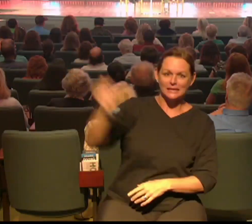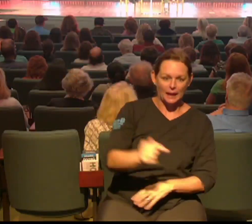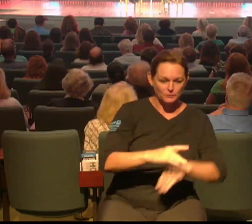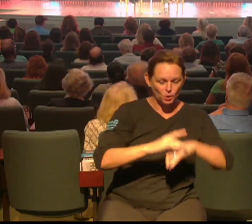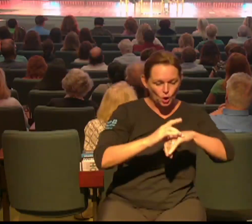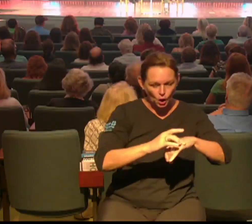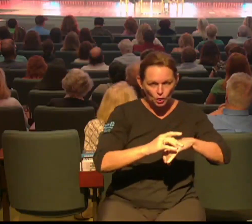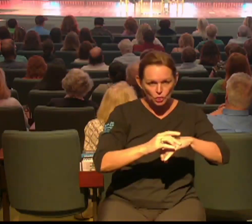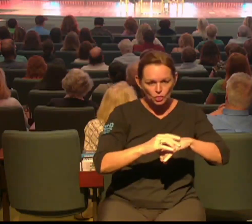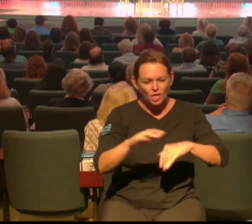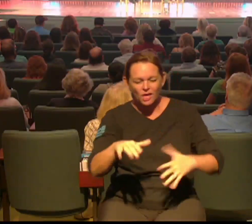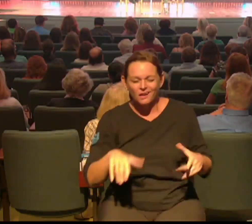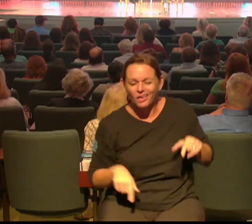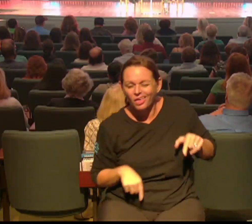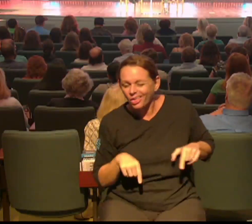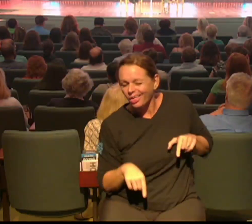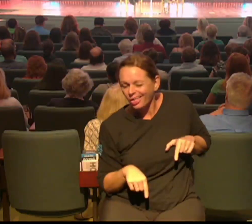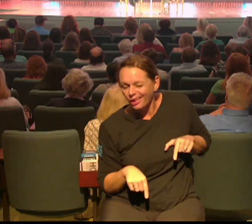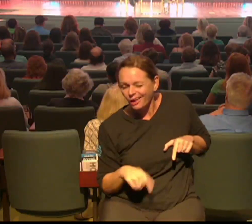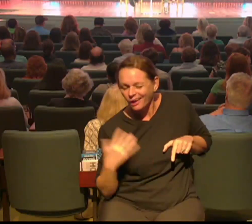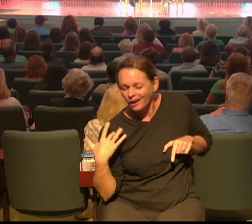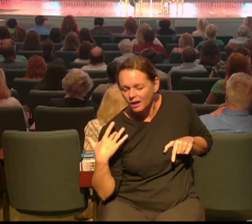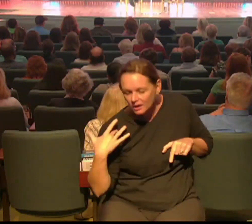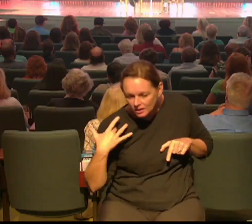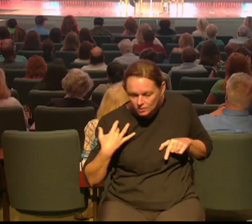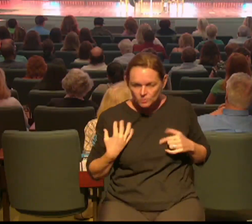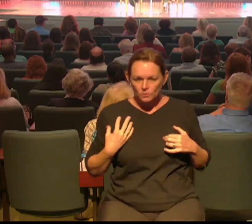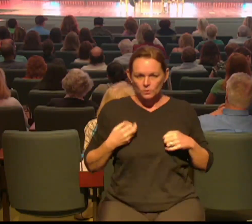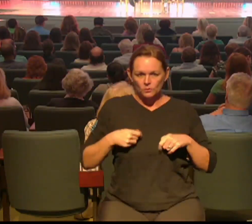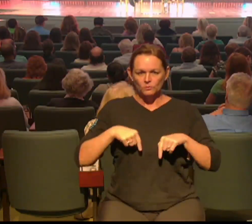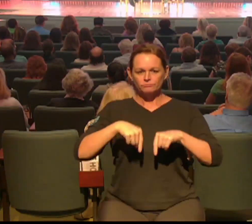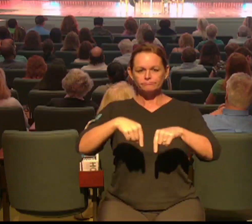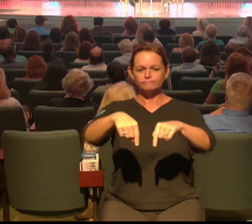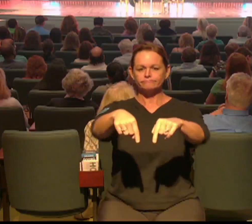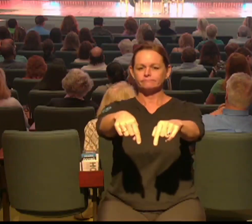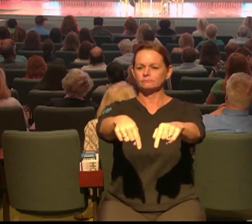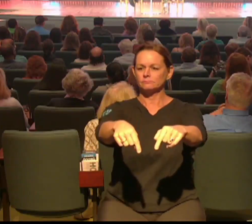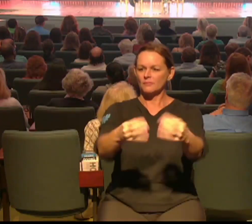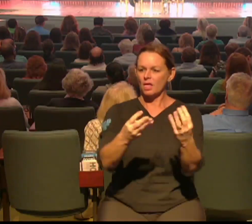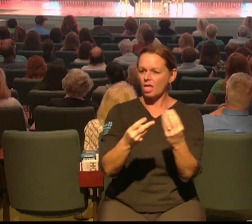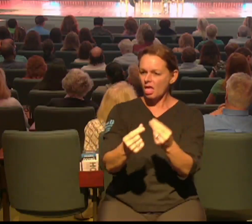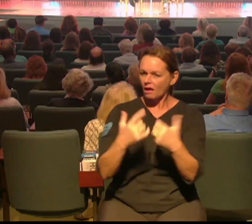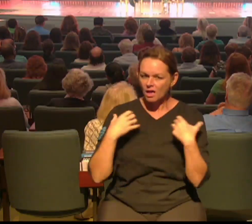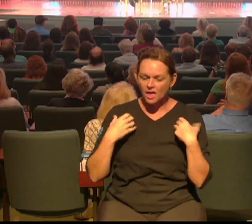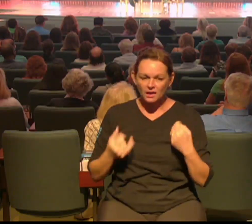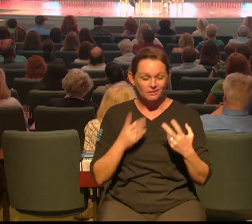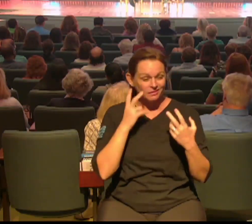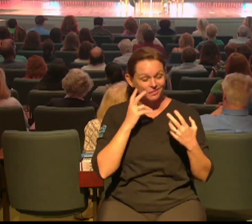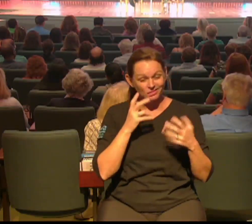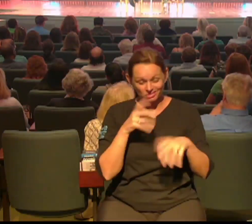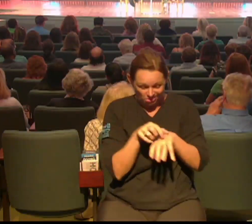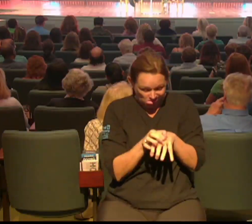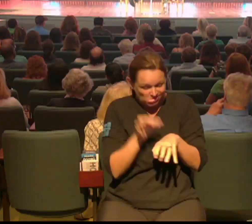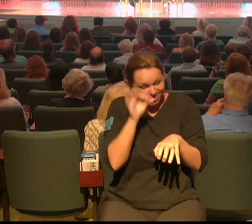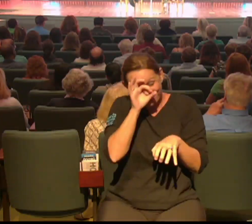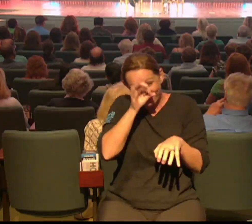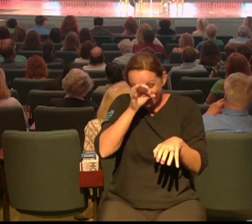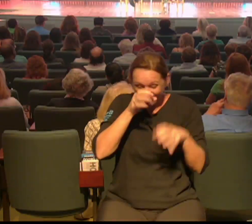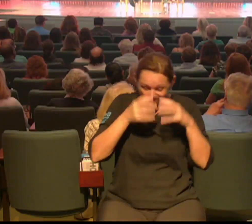opening up blinded eyes, healing the lepers. He spent his days making people's lives better, their lives here on earth better.